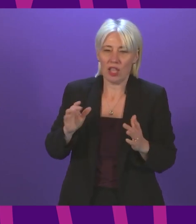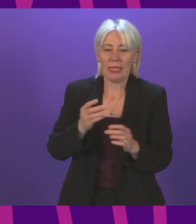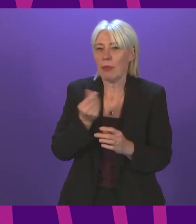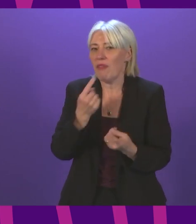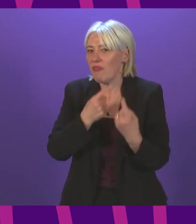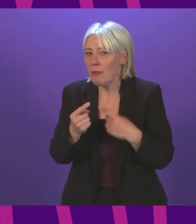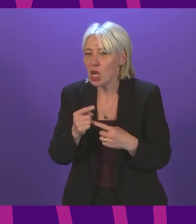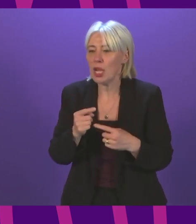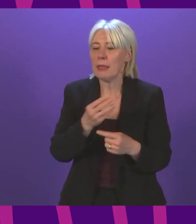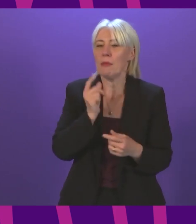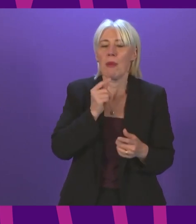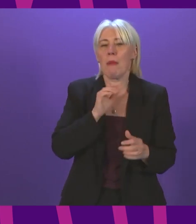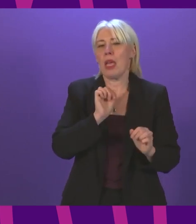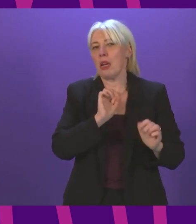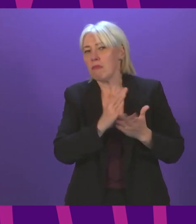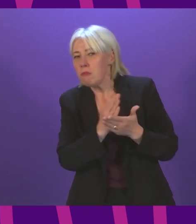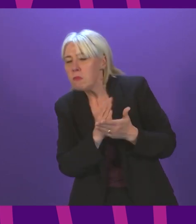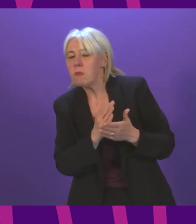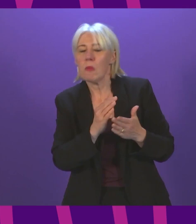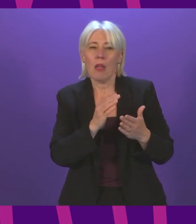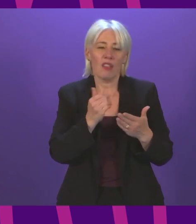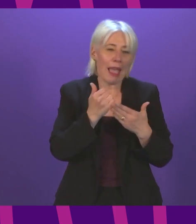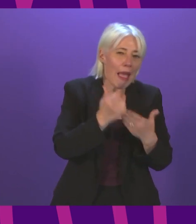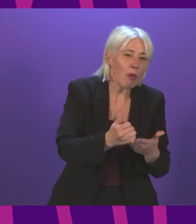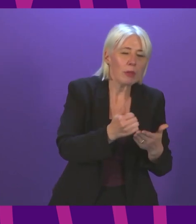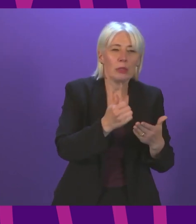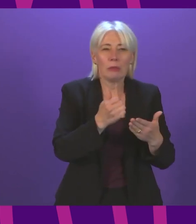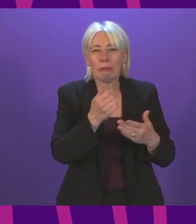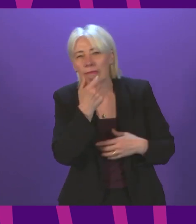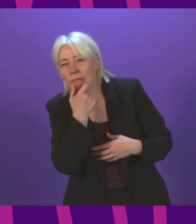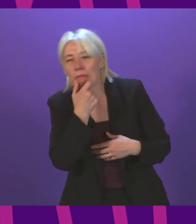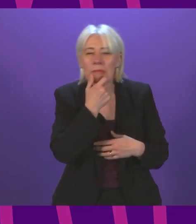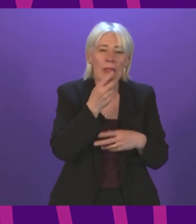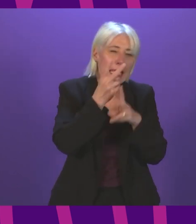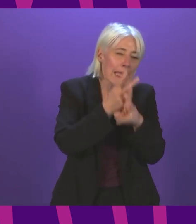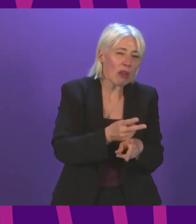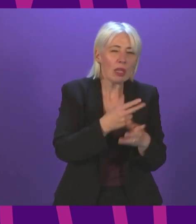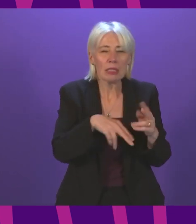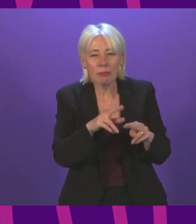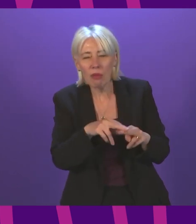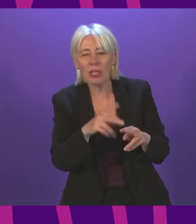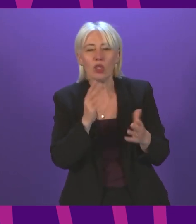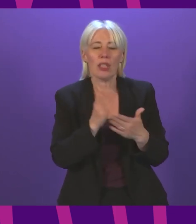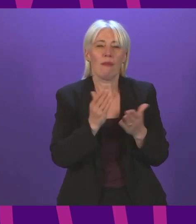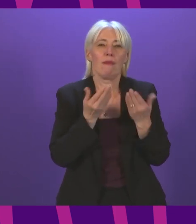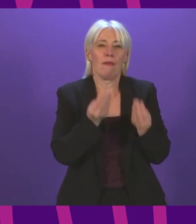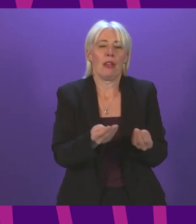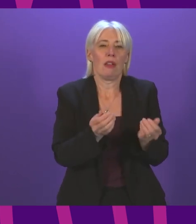answer any questions that would help with children and their parents or carers arriving at informed consent.